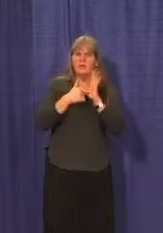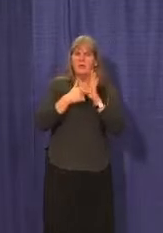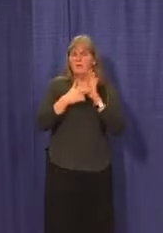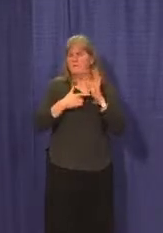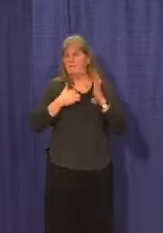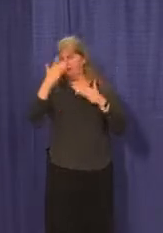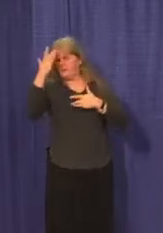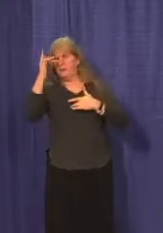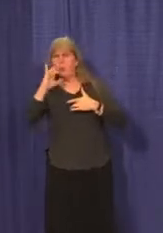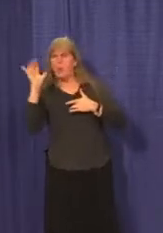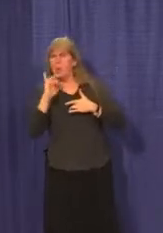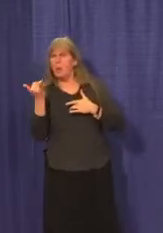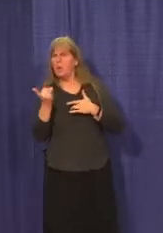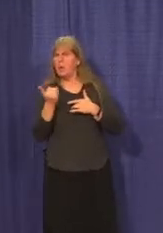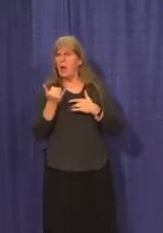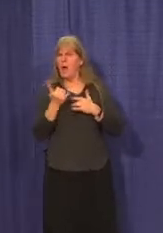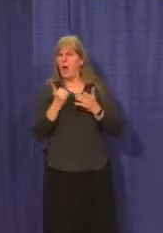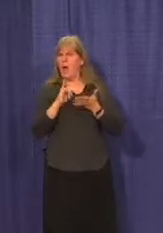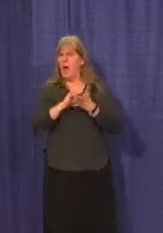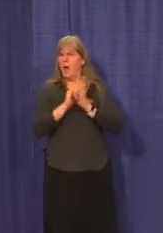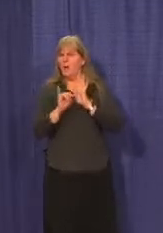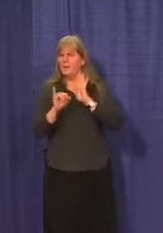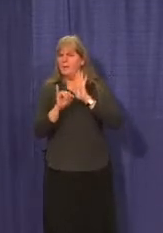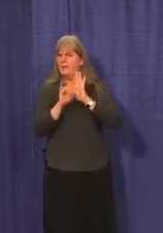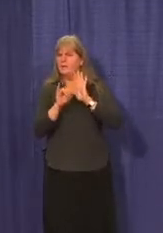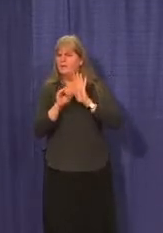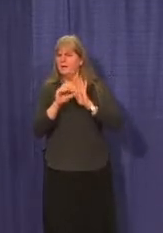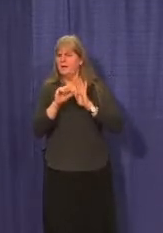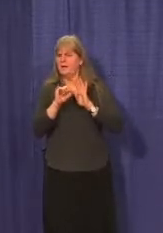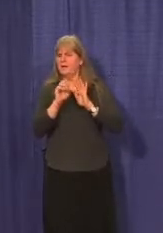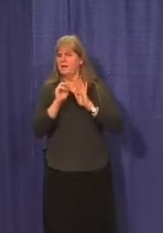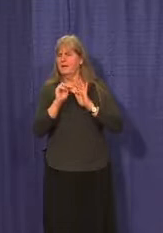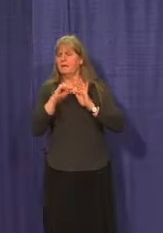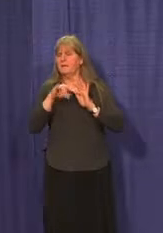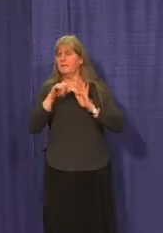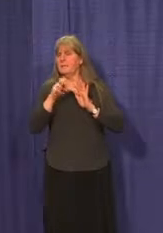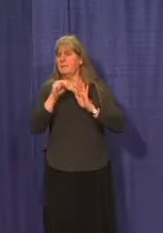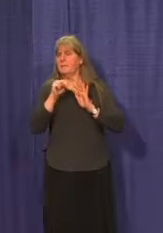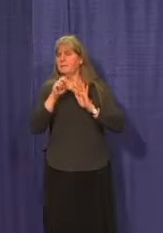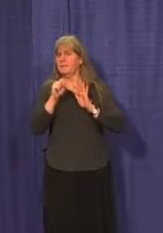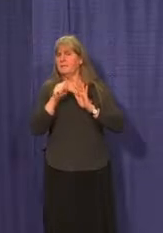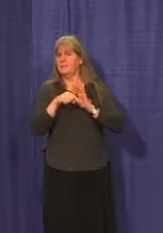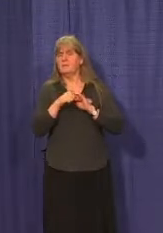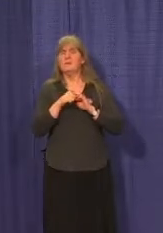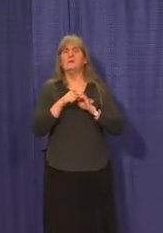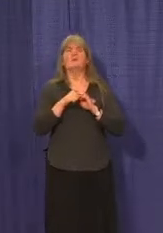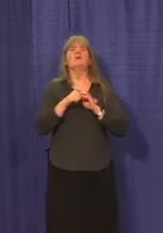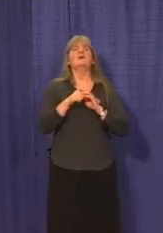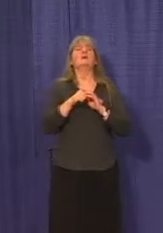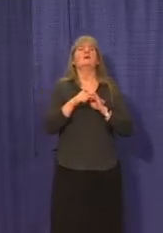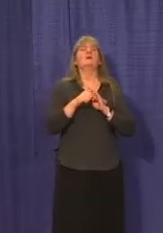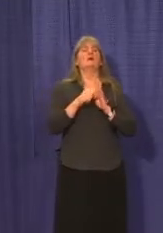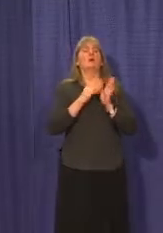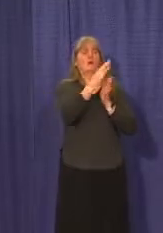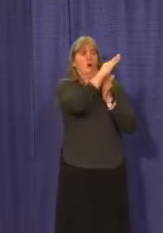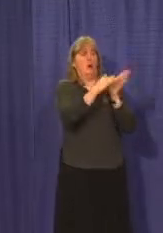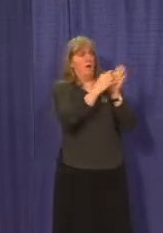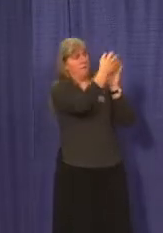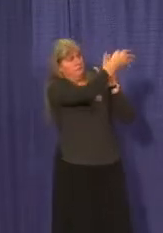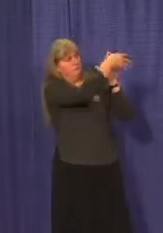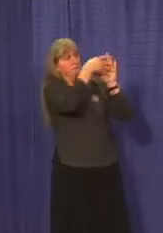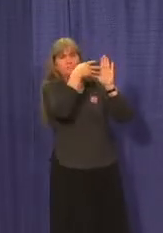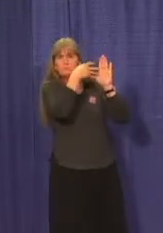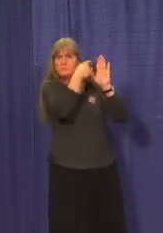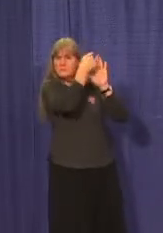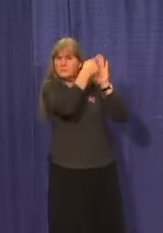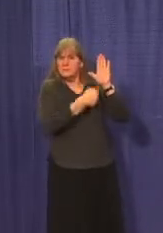confirmed cases. So what are we seeing? What patterns of symptoms are we seeing? If we go to the graph on slide 10, we see that